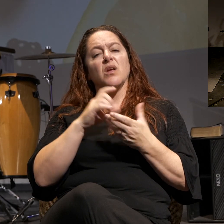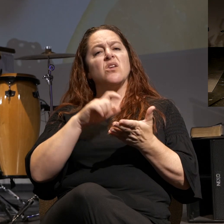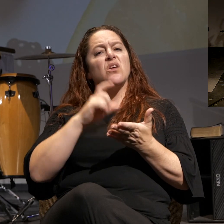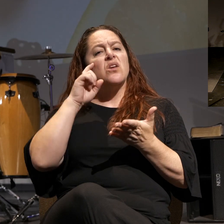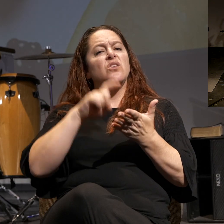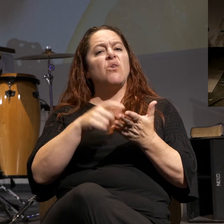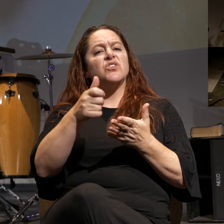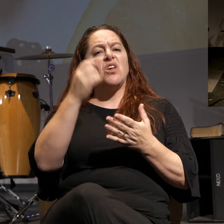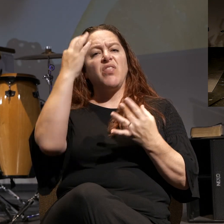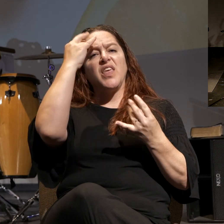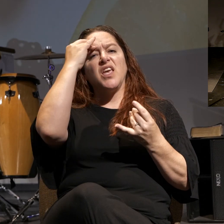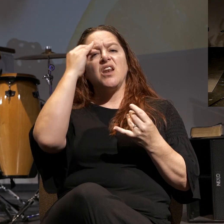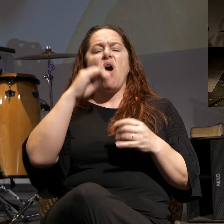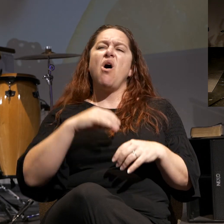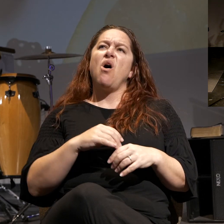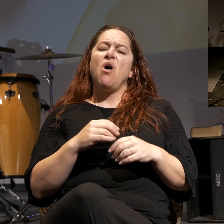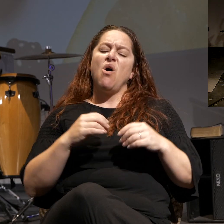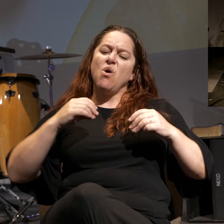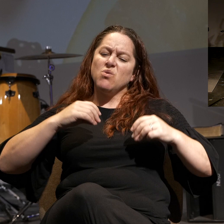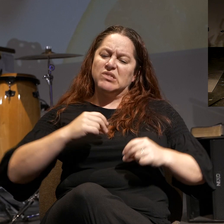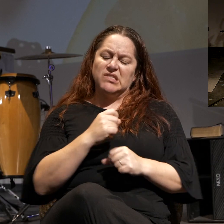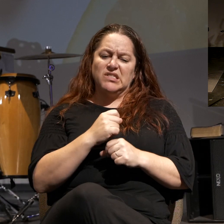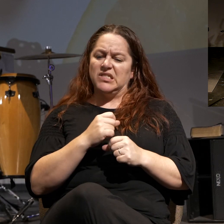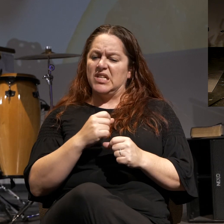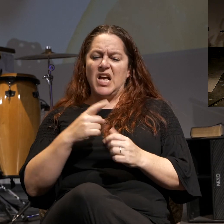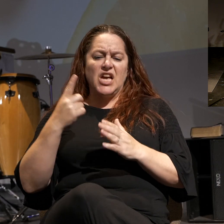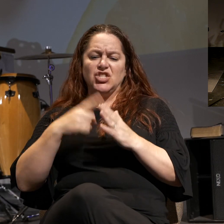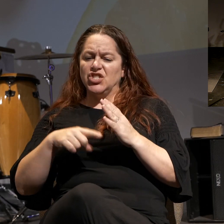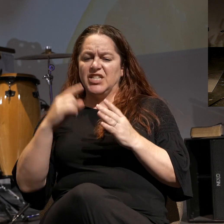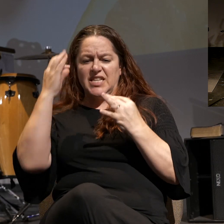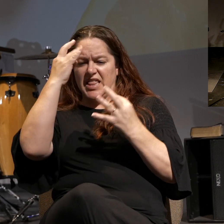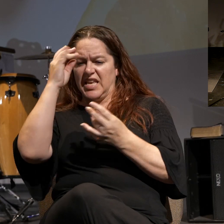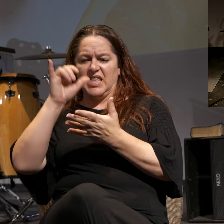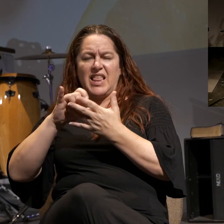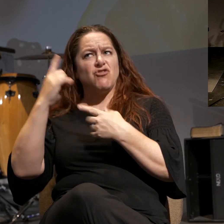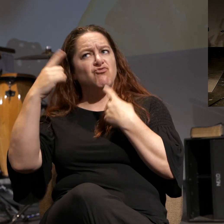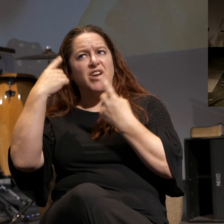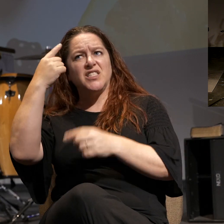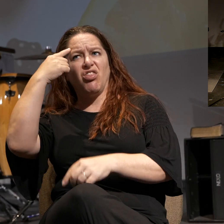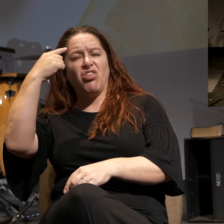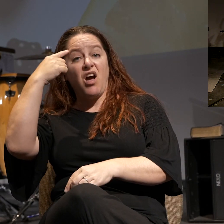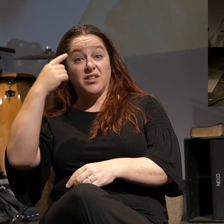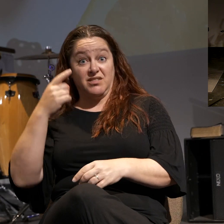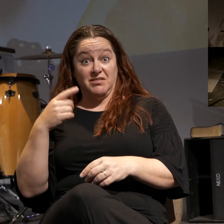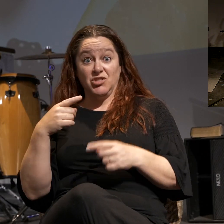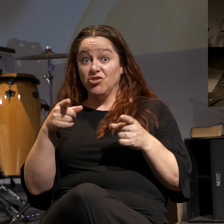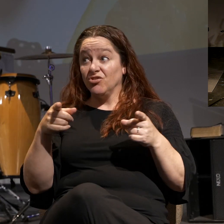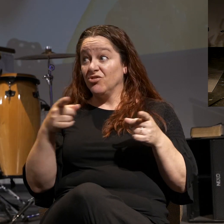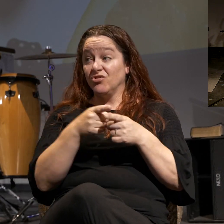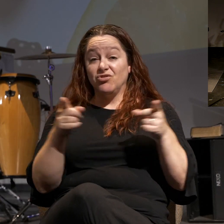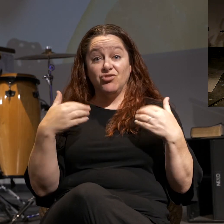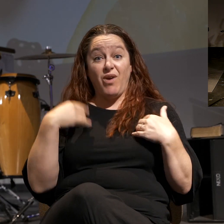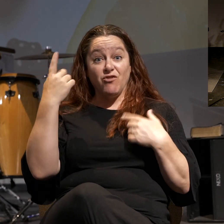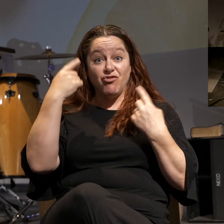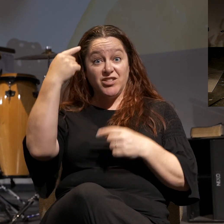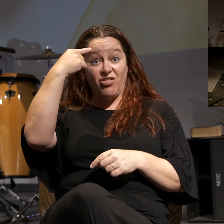thinking something like this, oh man, I shouldn't be thinking those crazy thoughts. Anybody ever get crazy thoughts?